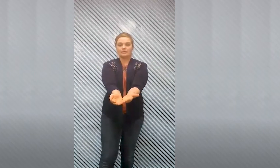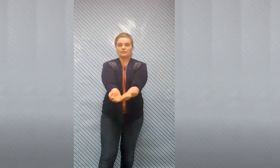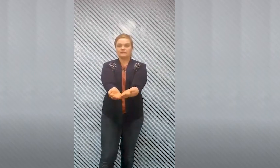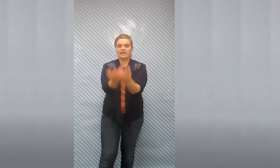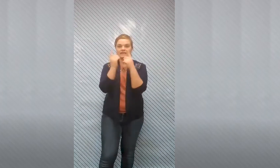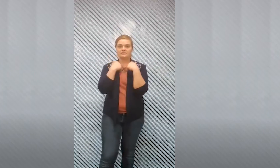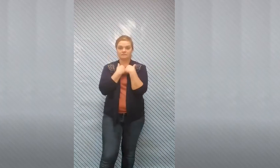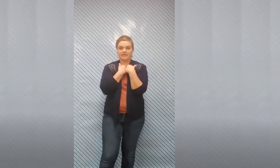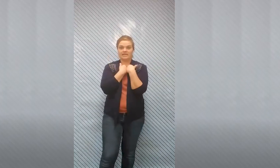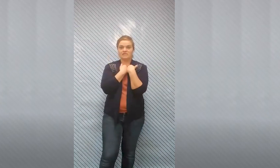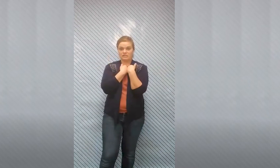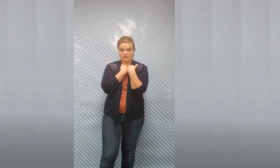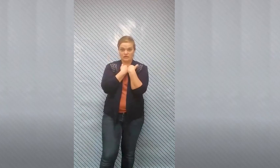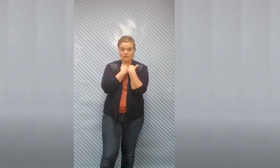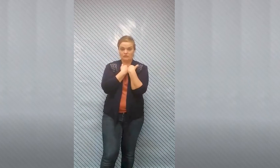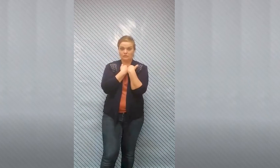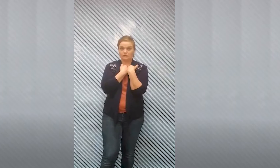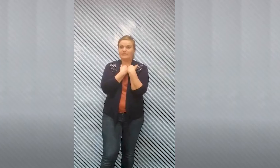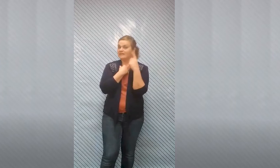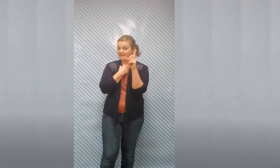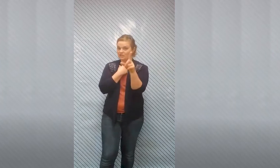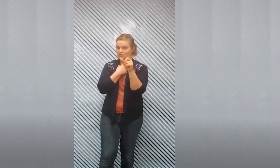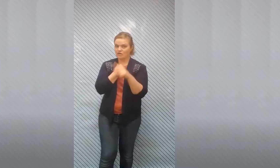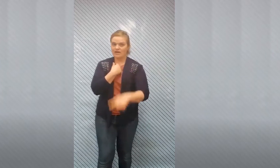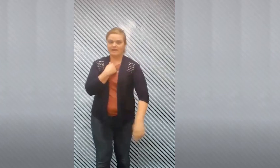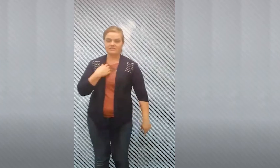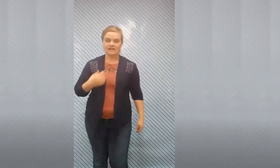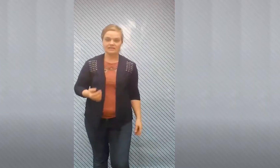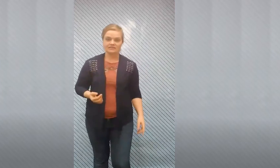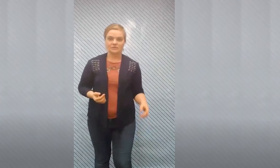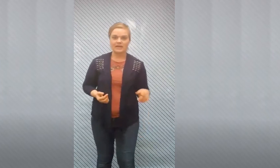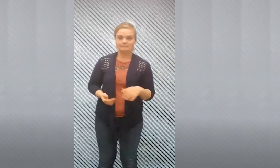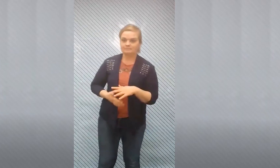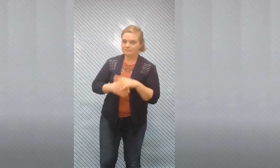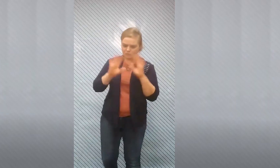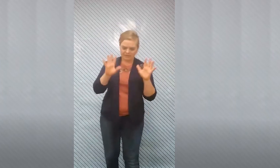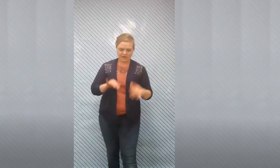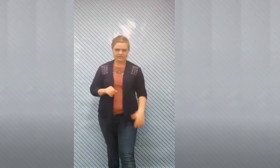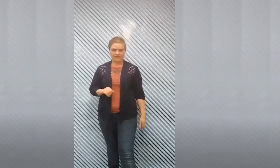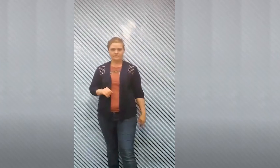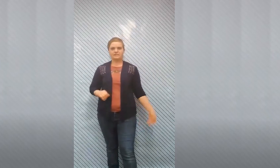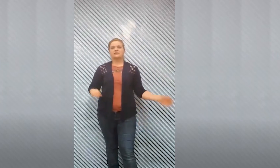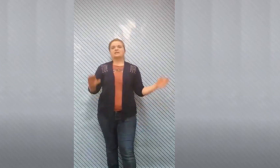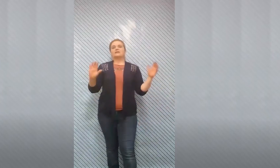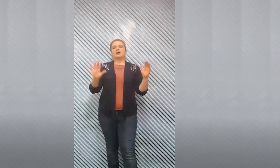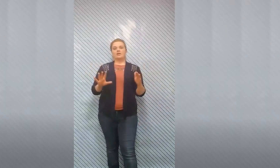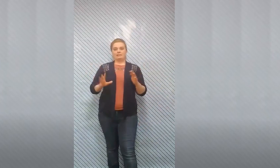tells me so it sure does tell us right we are loved all right